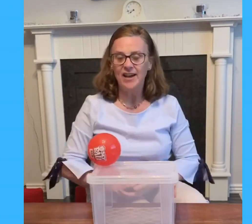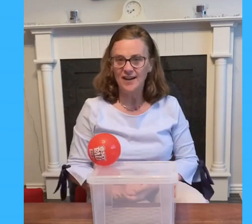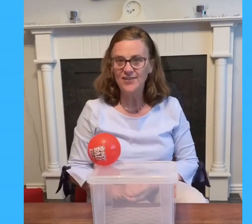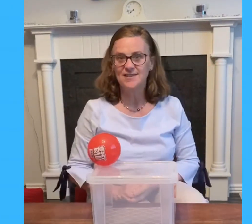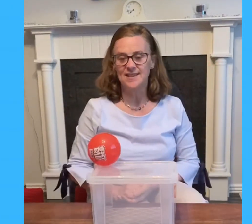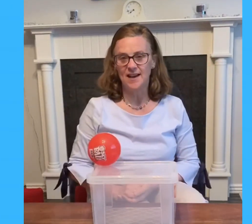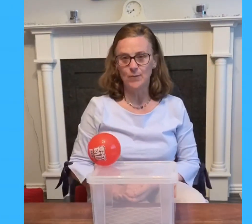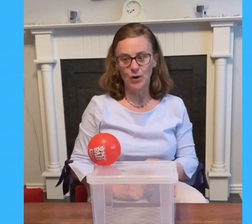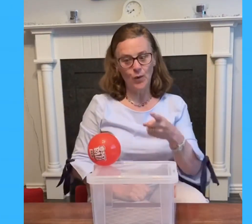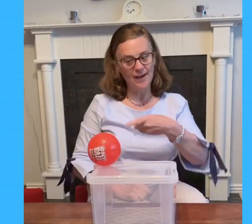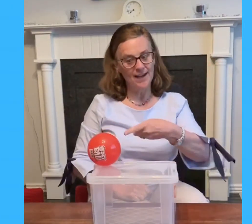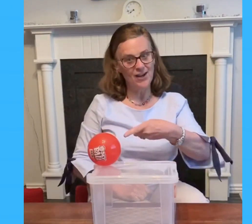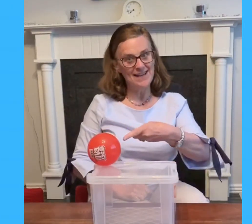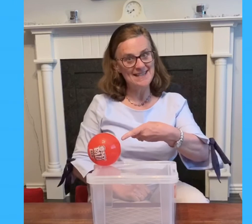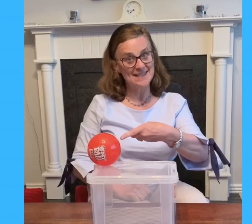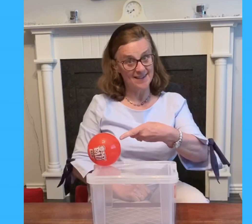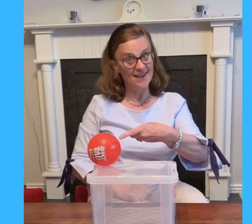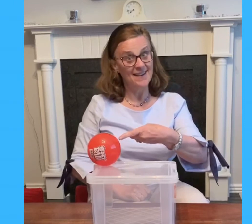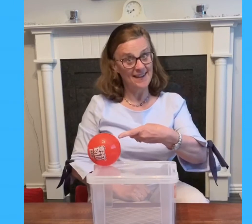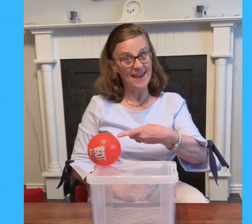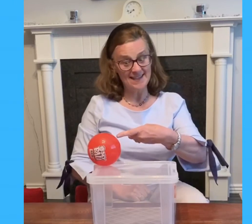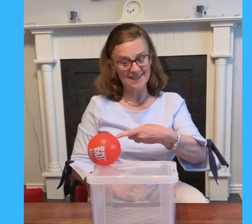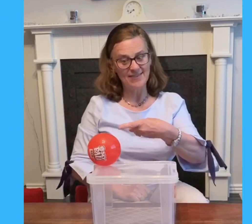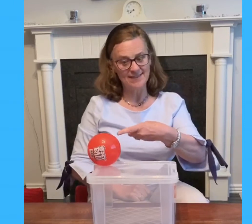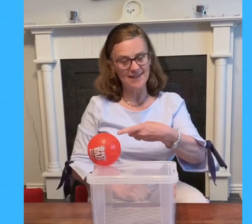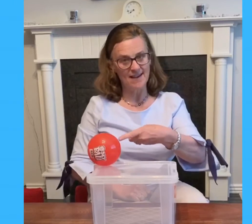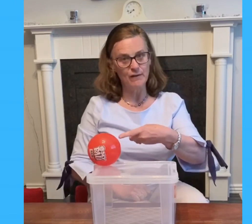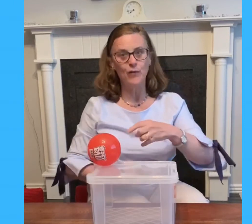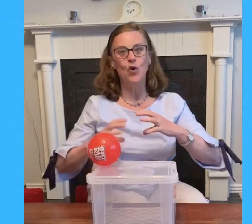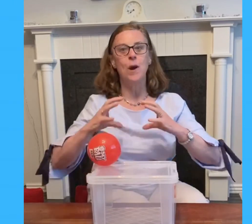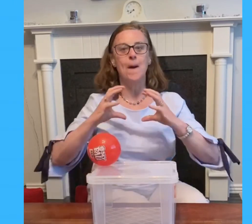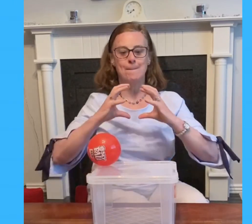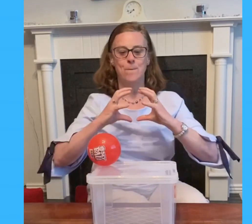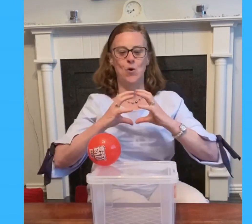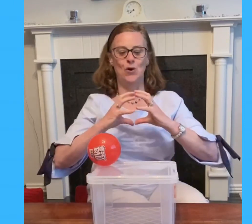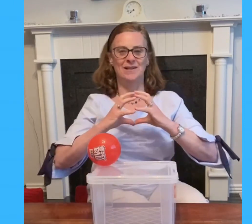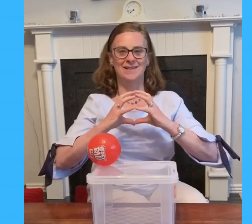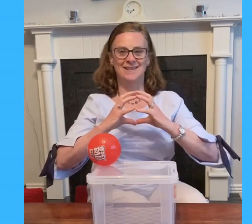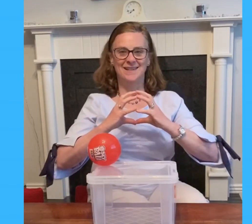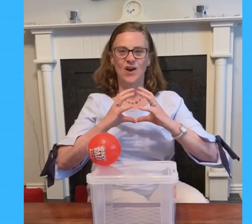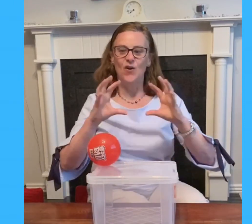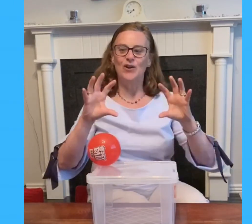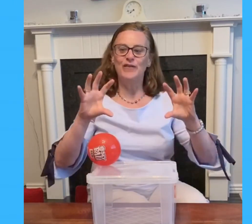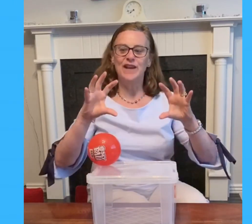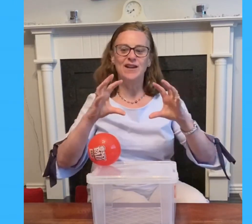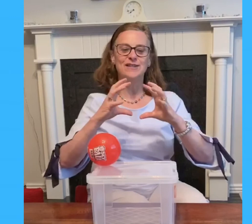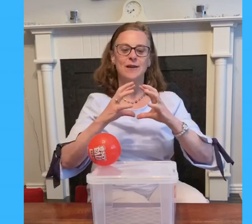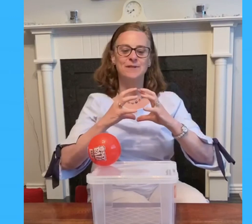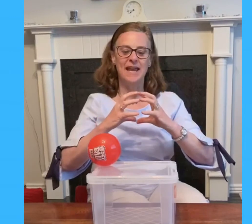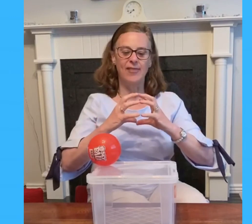other sign we're working on is yes the sign for ball all your fingers come together